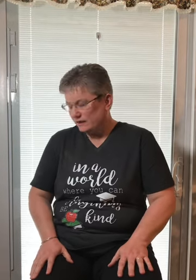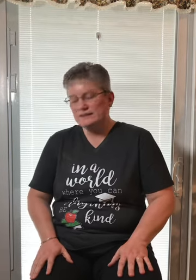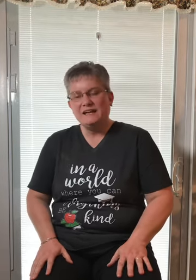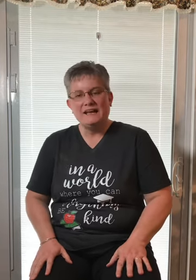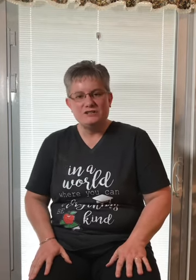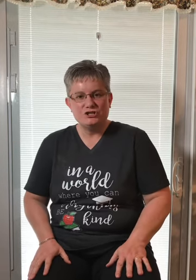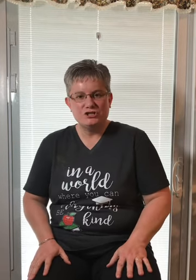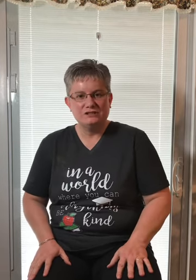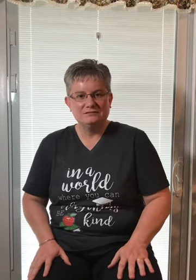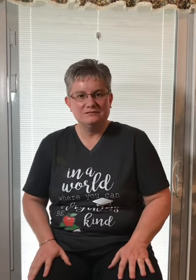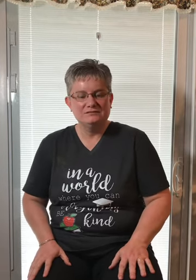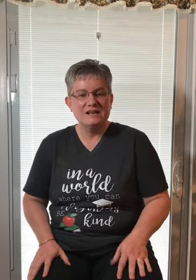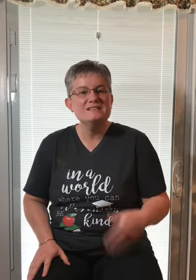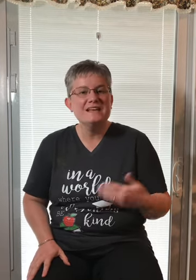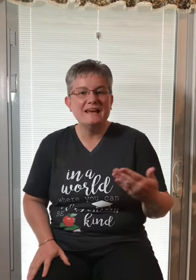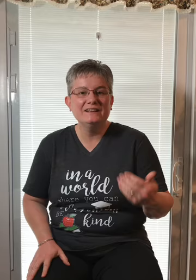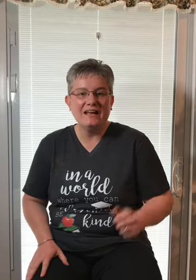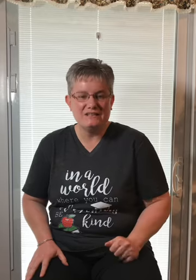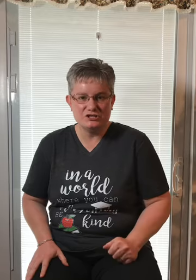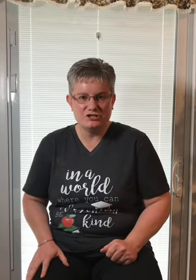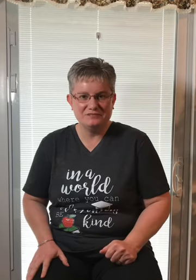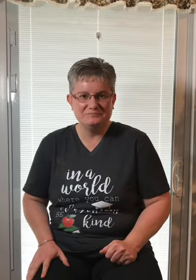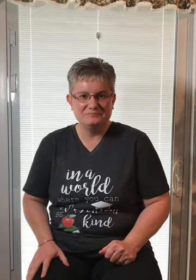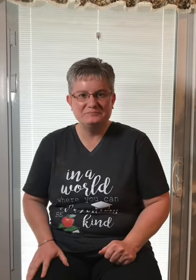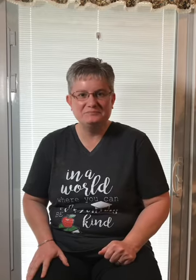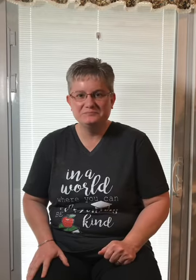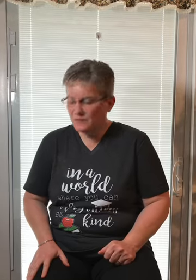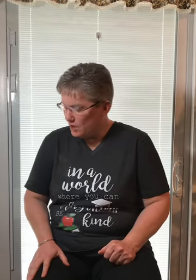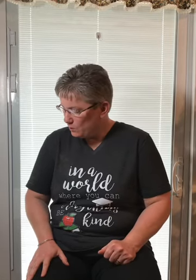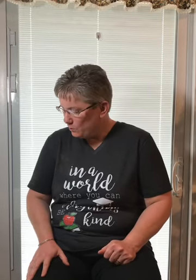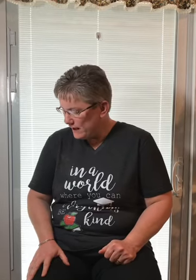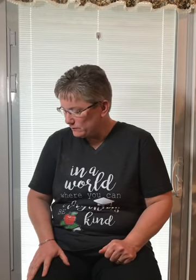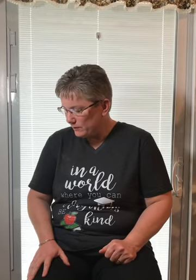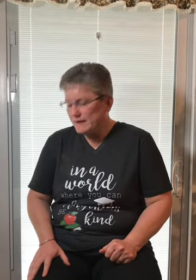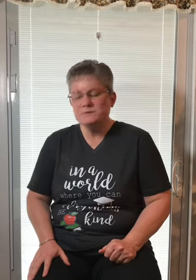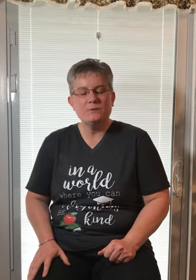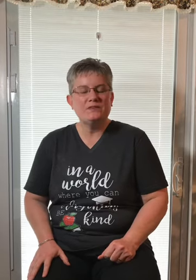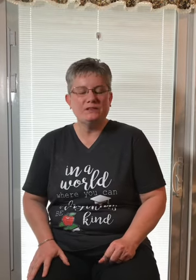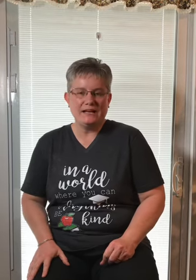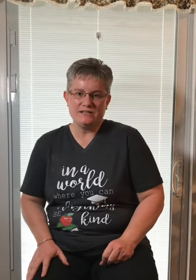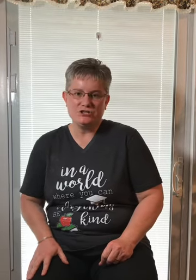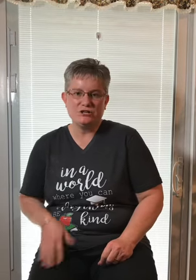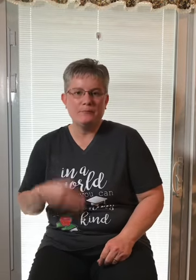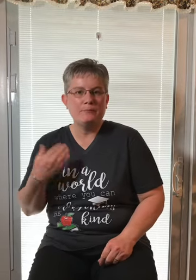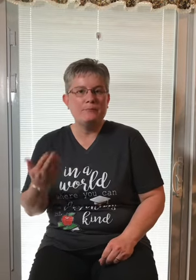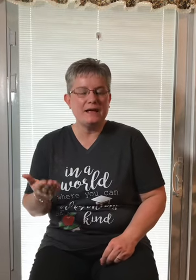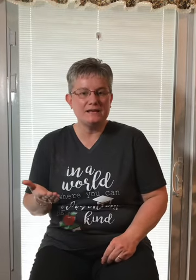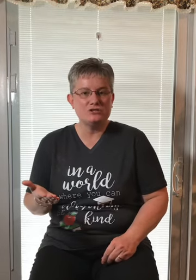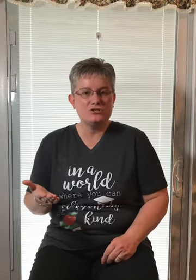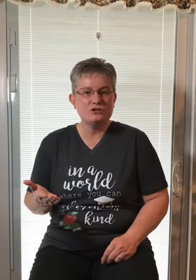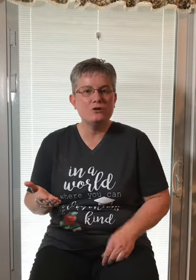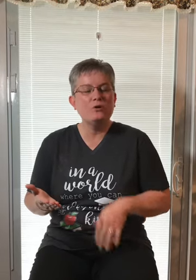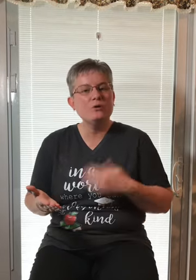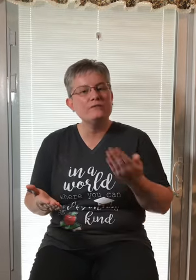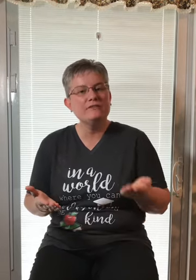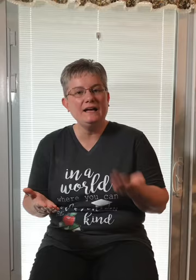Lunch, say lunch. What rhymes with lunch, bunch, or fun?